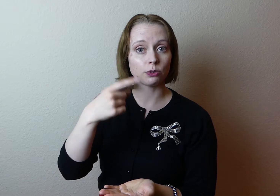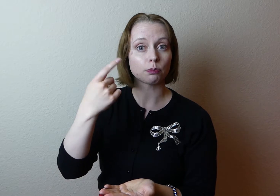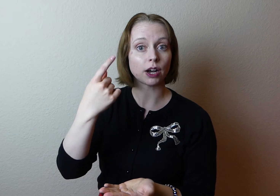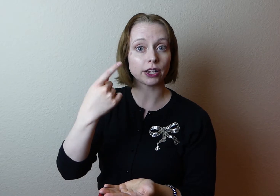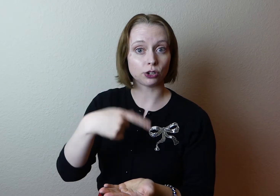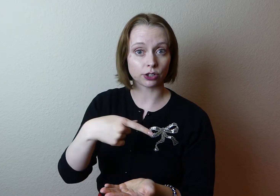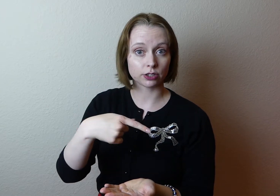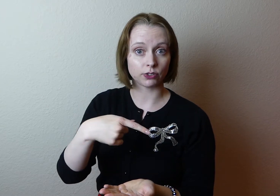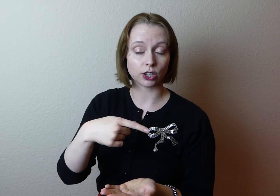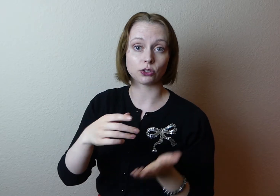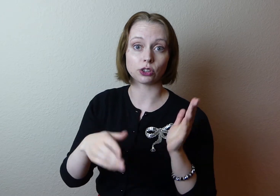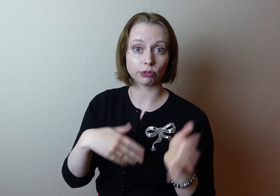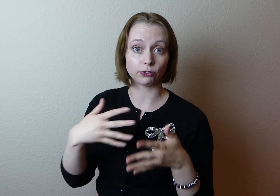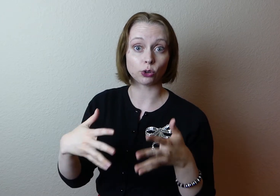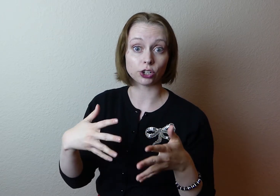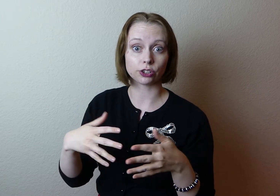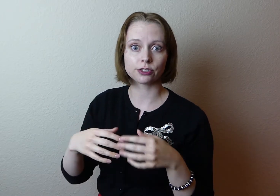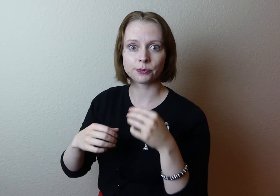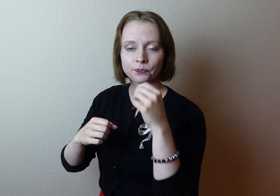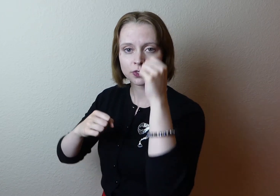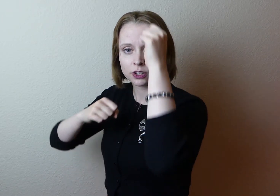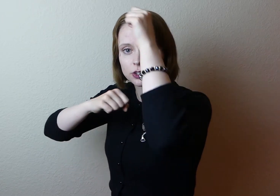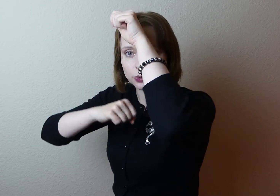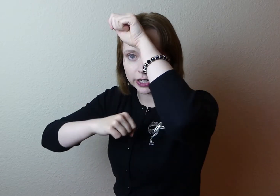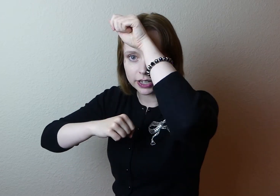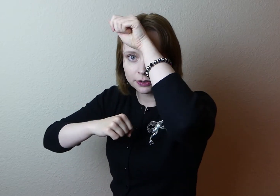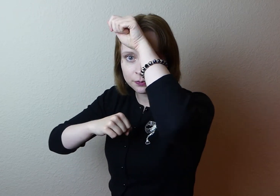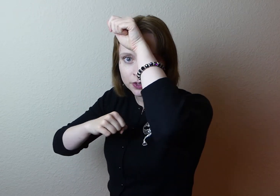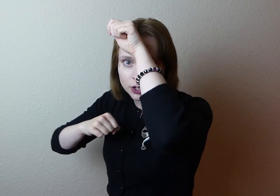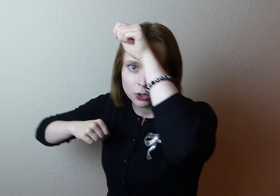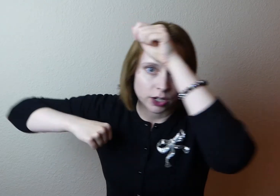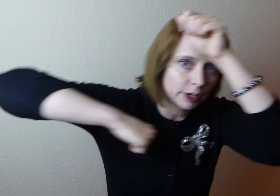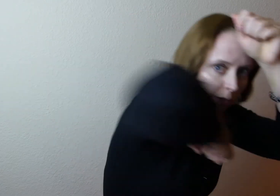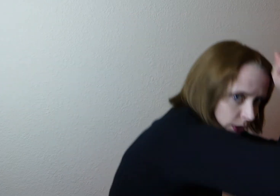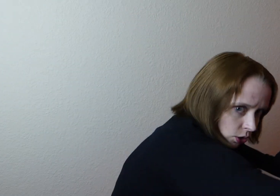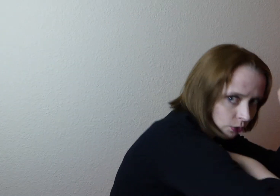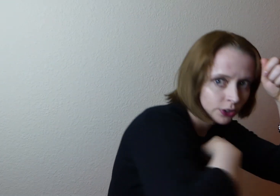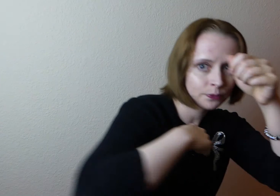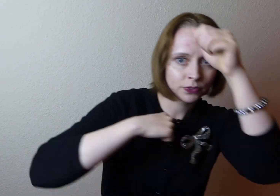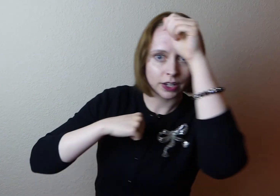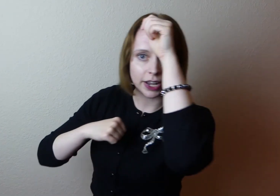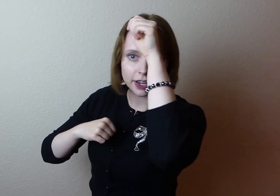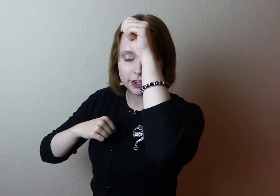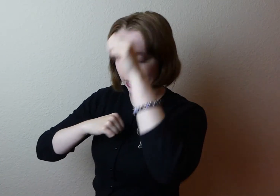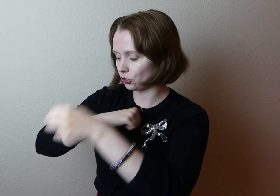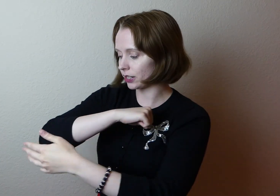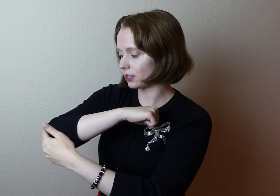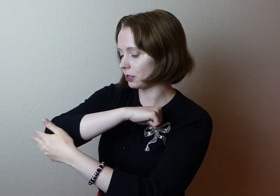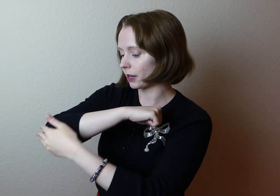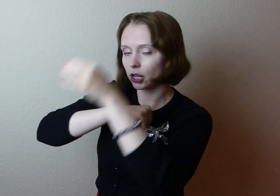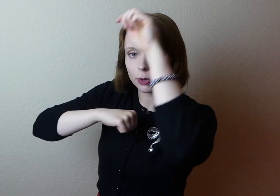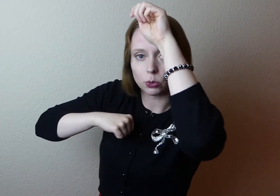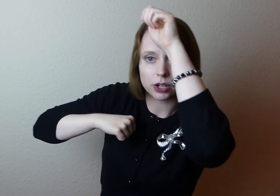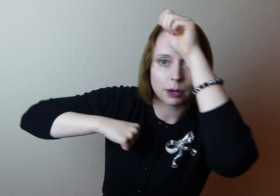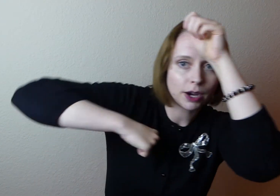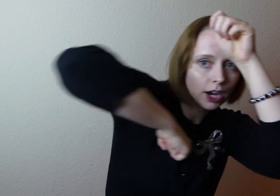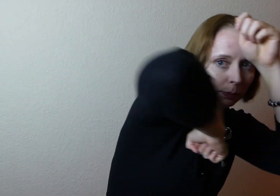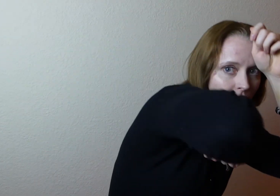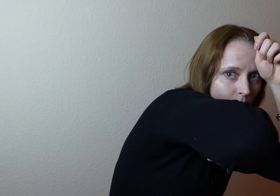my hooks video, the three, four hooks. So again, coming up and over. And as you can see, my elbow will come up a little